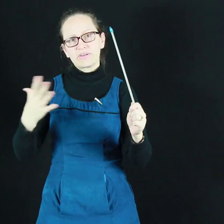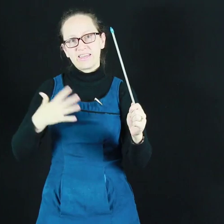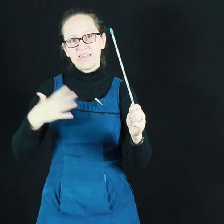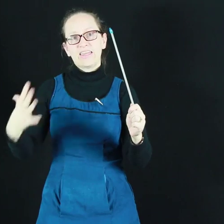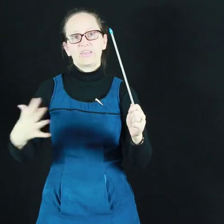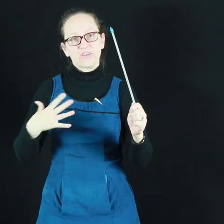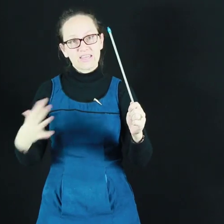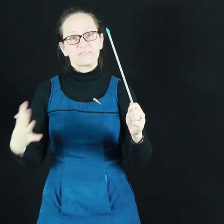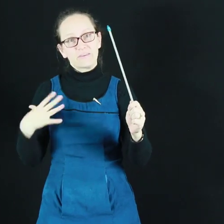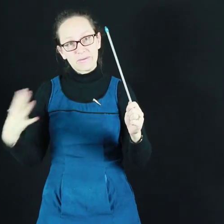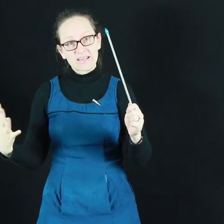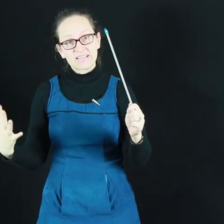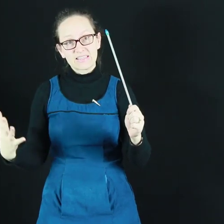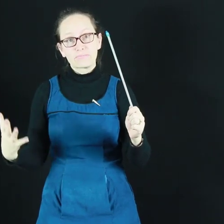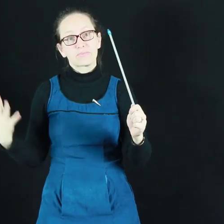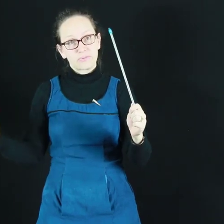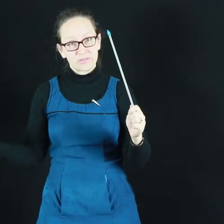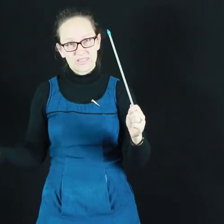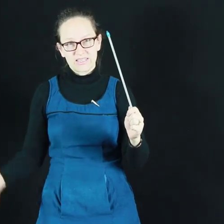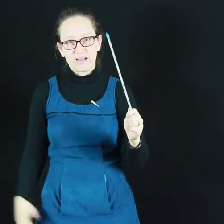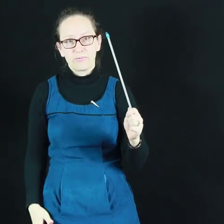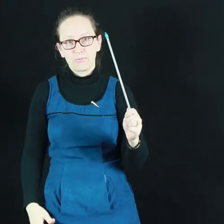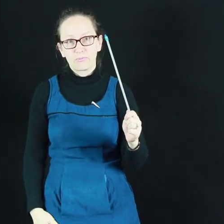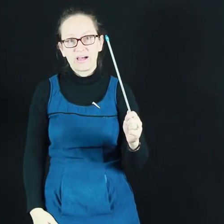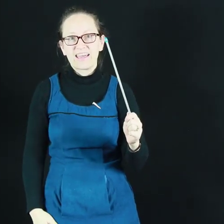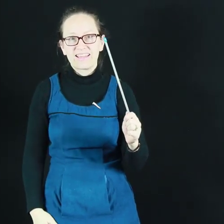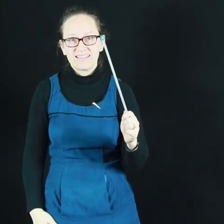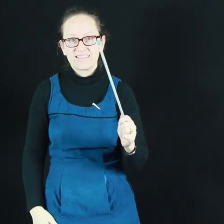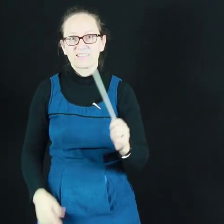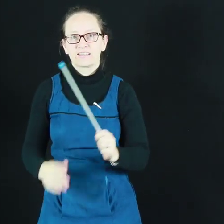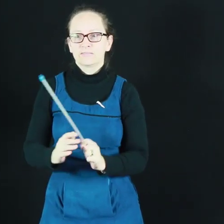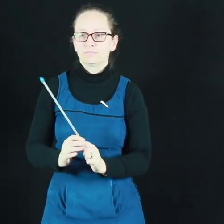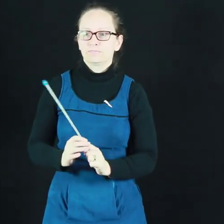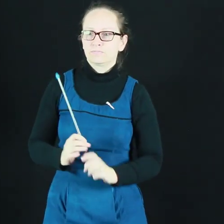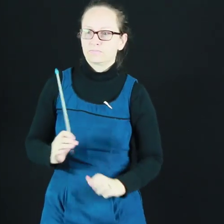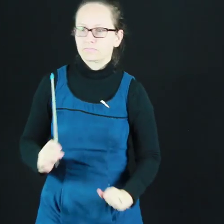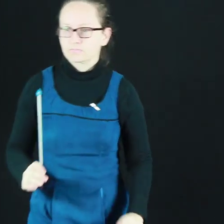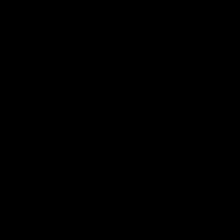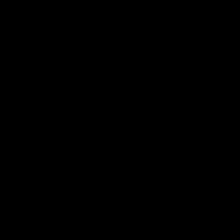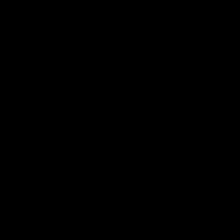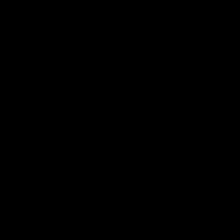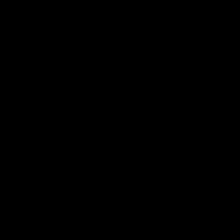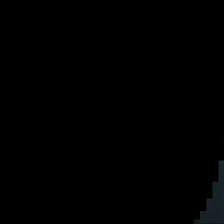look at heat transfer mechanisms, we'll consider why that is. These are all